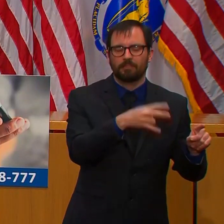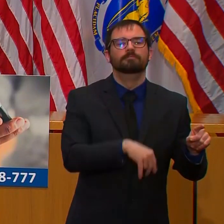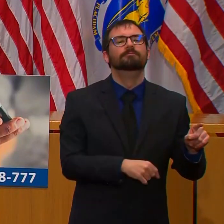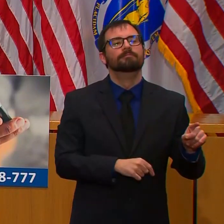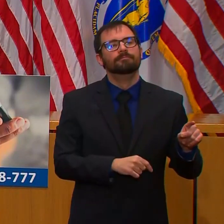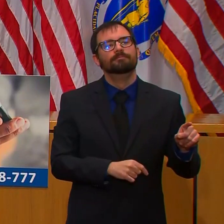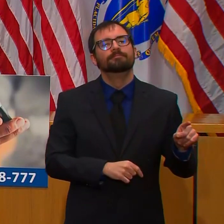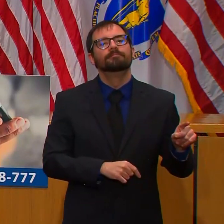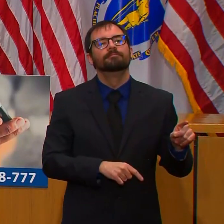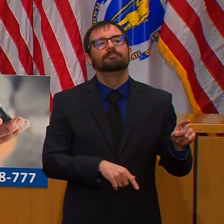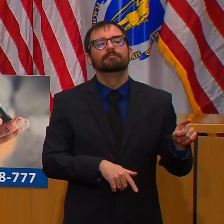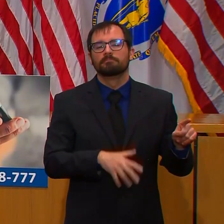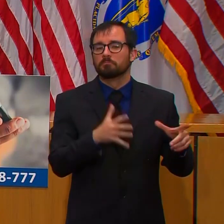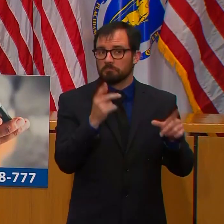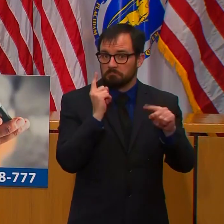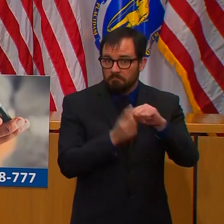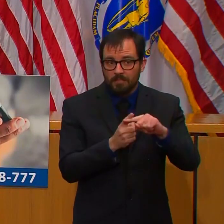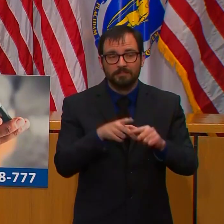of the Commonwealth.